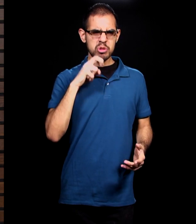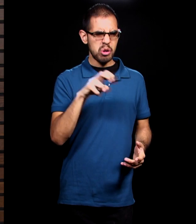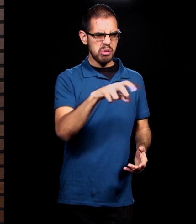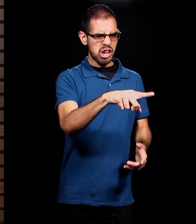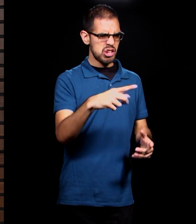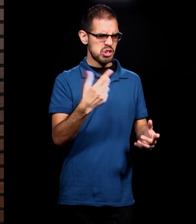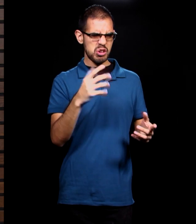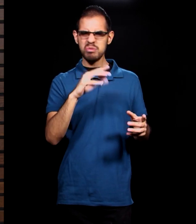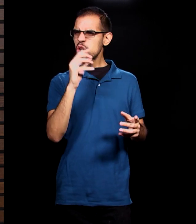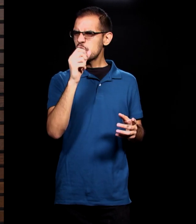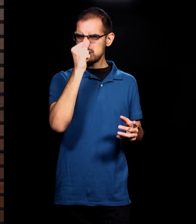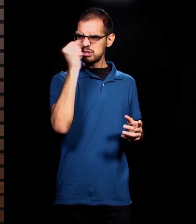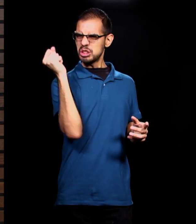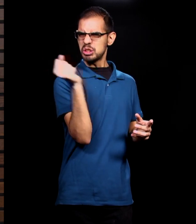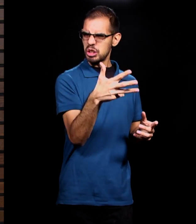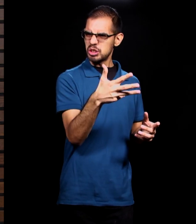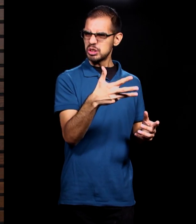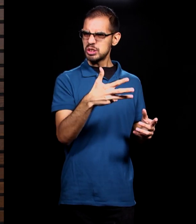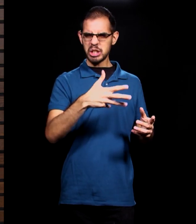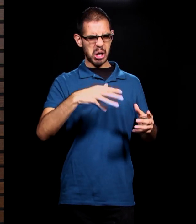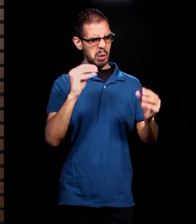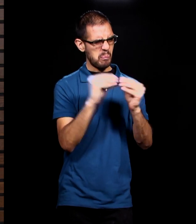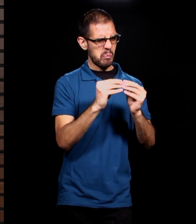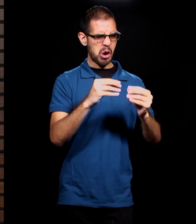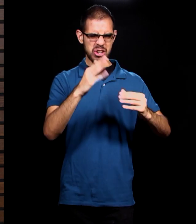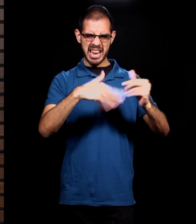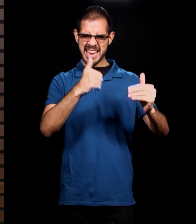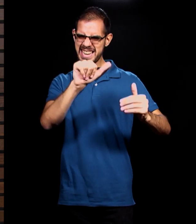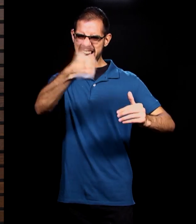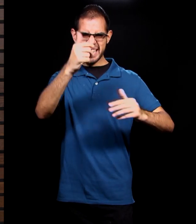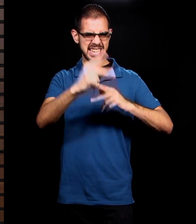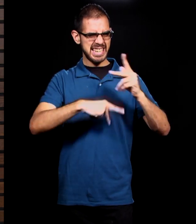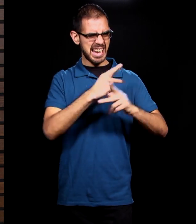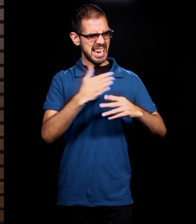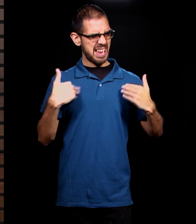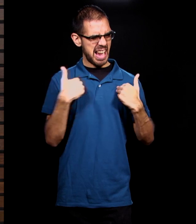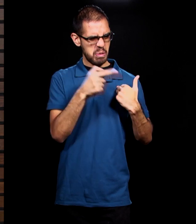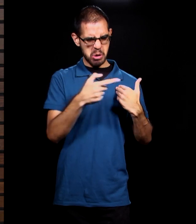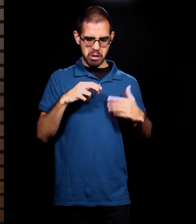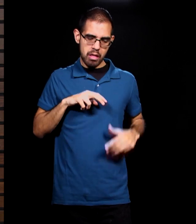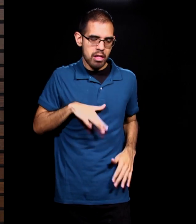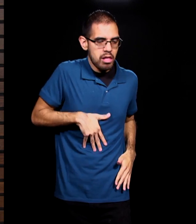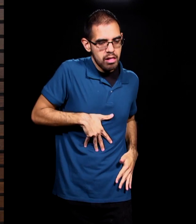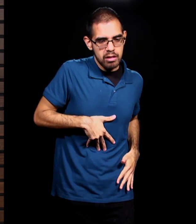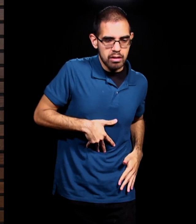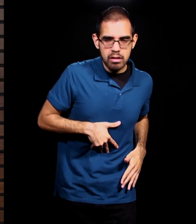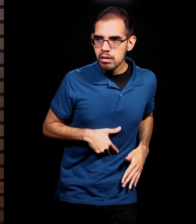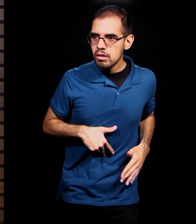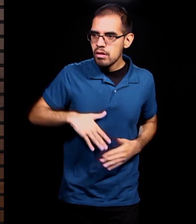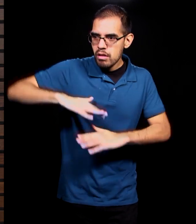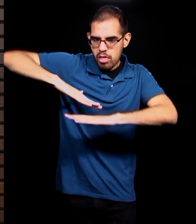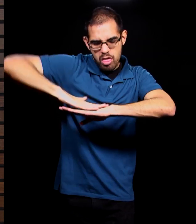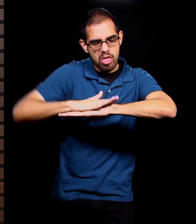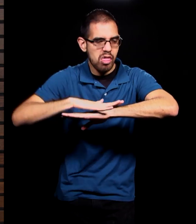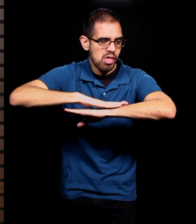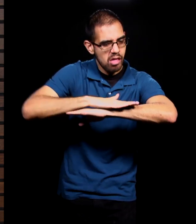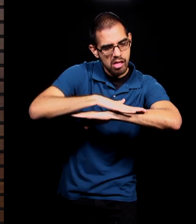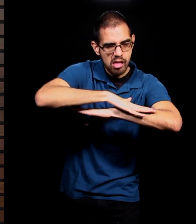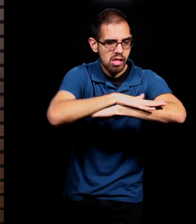any livestock and more than any wild animal. You will move on your belly and eat dust all the days of your life. Verse 15, I will put hostility between you.